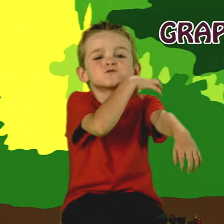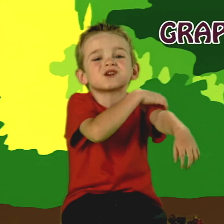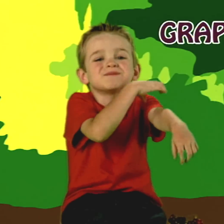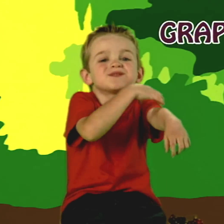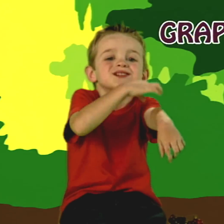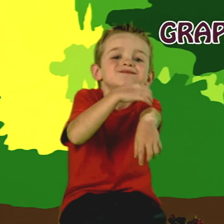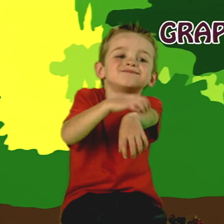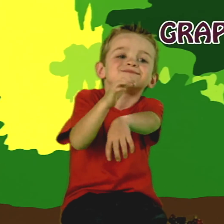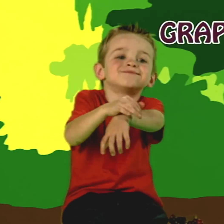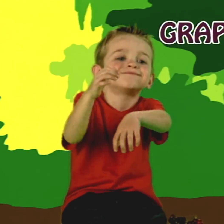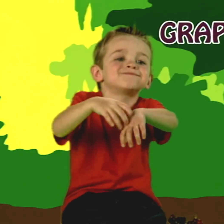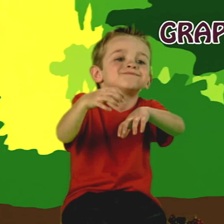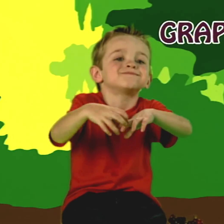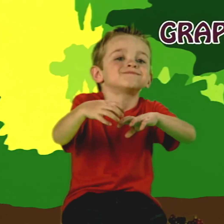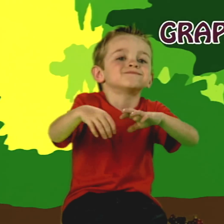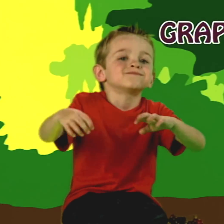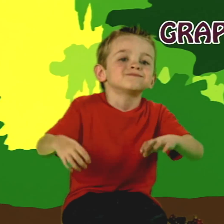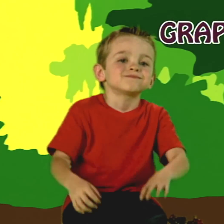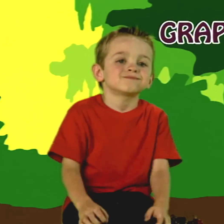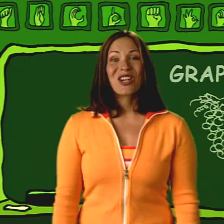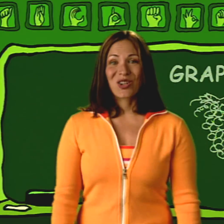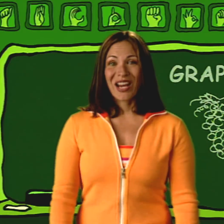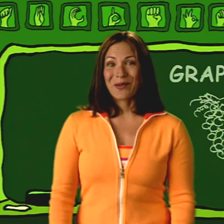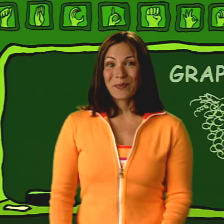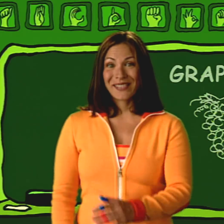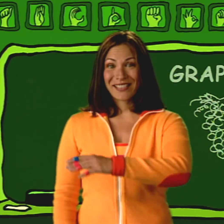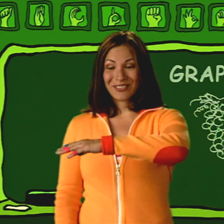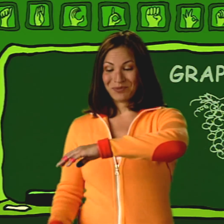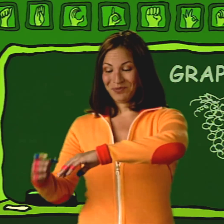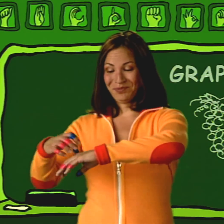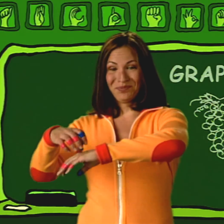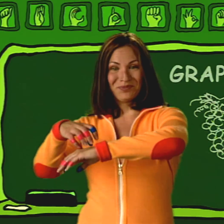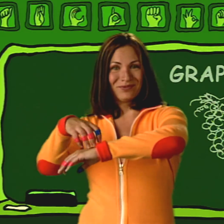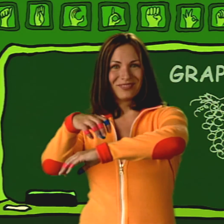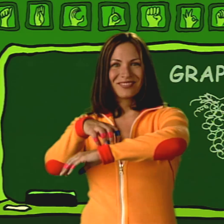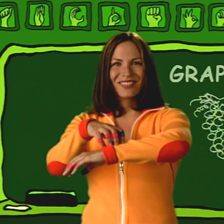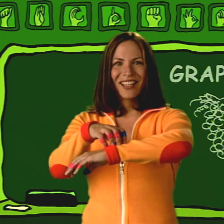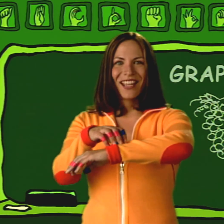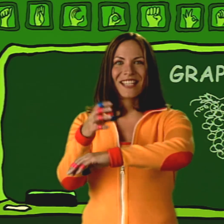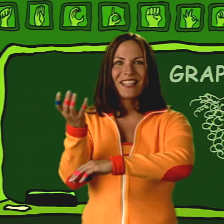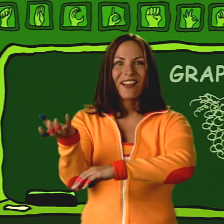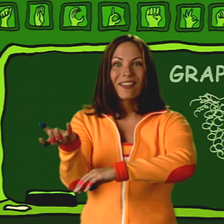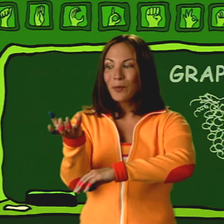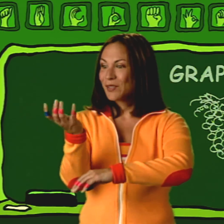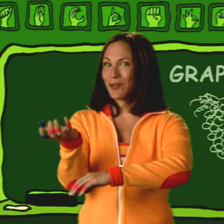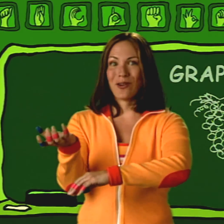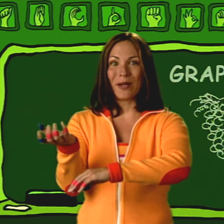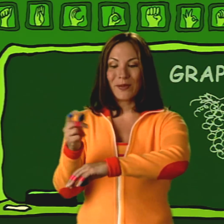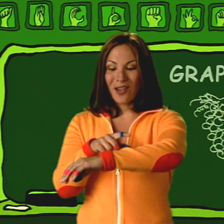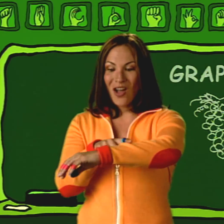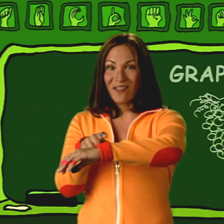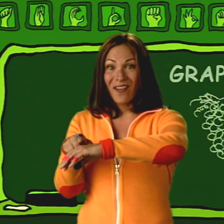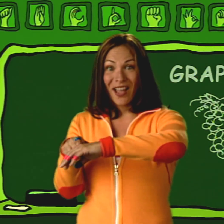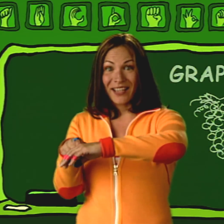Grapes. Grapes. Grapes. It's like clumps of grapes on a vine.